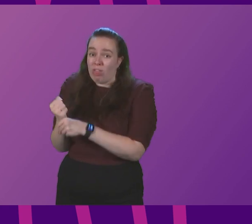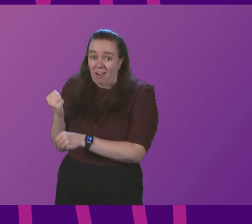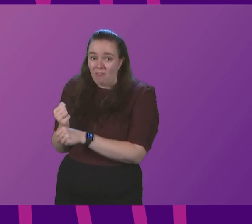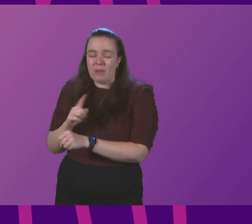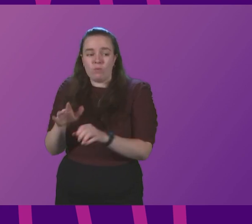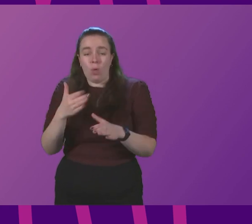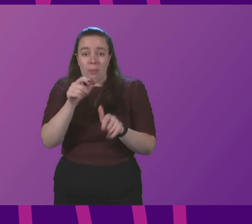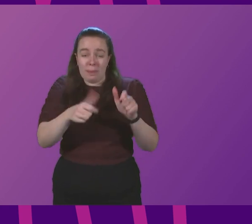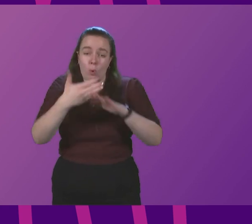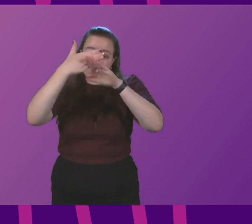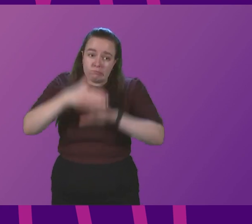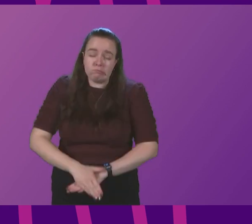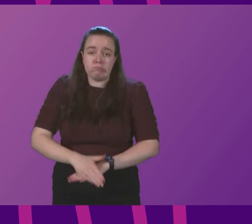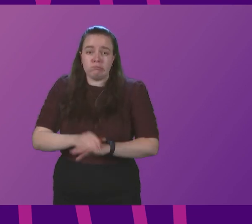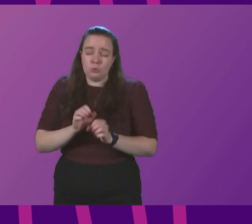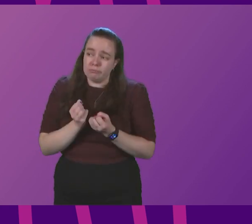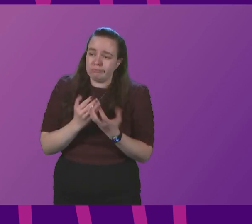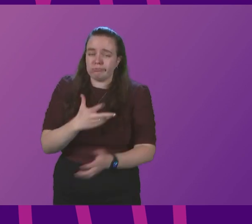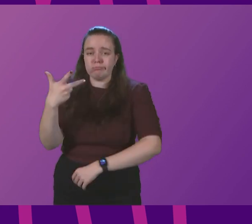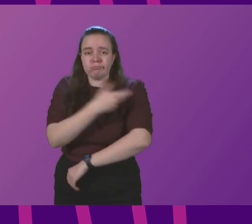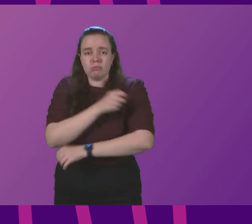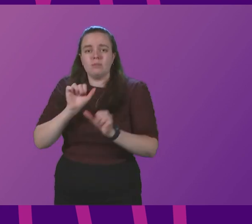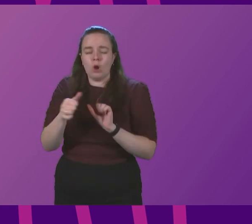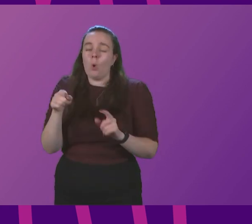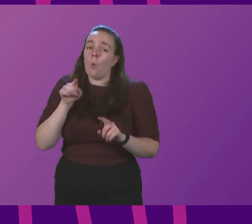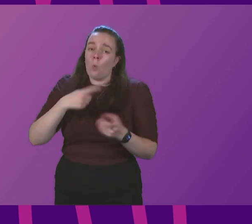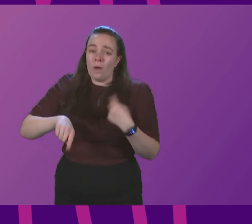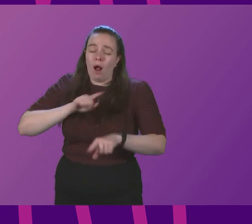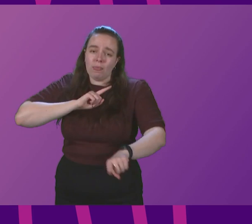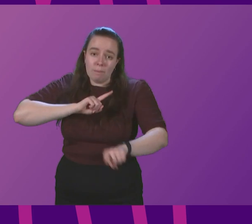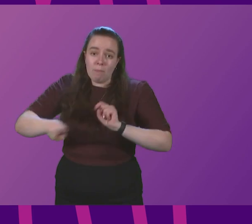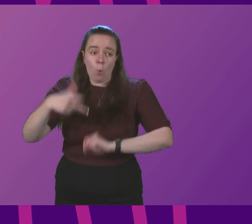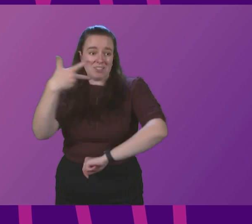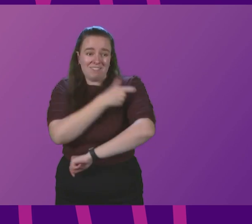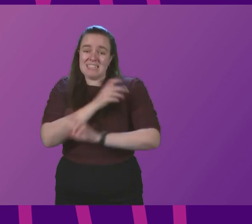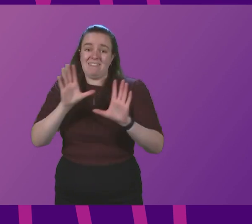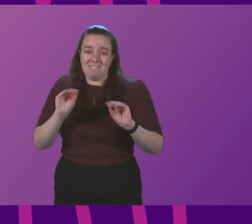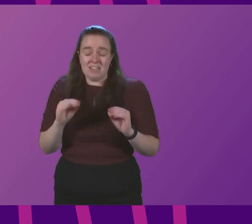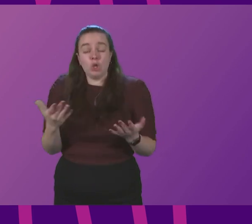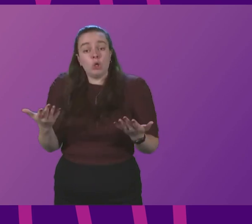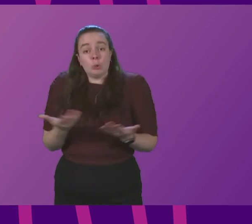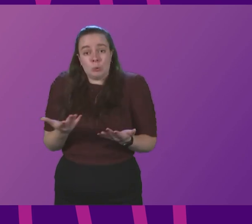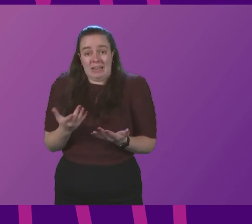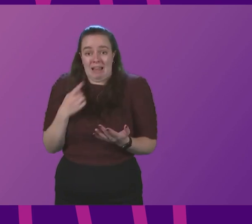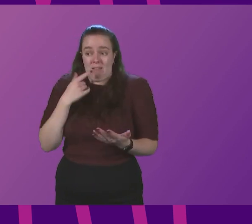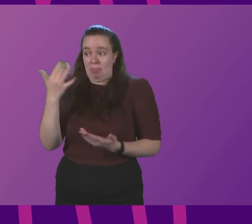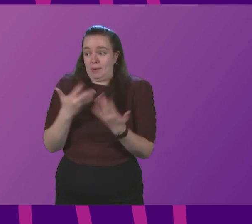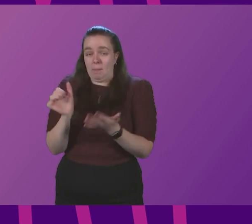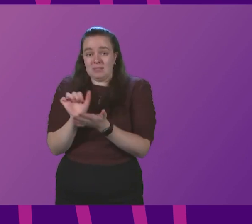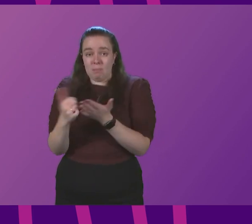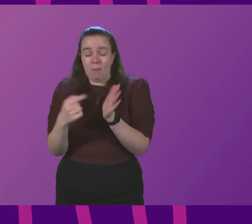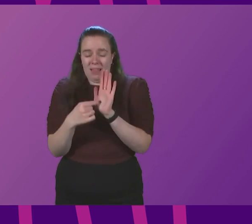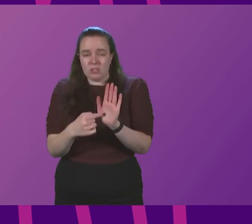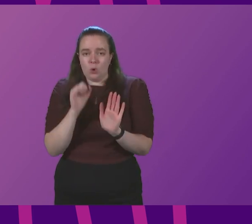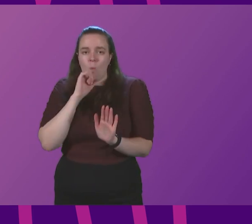those working so hard to deliver this programme, that we are the most vaccinated part of the UK. Today, I suspect when the figures are published, we will